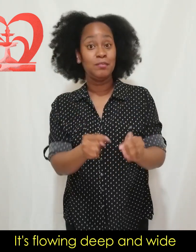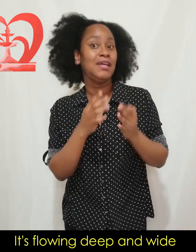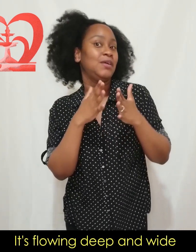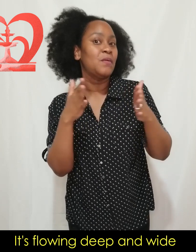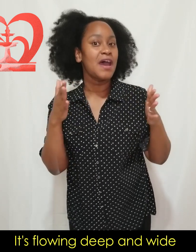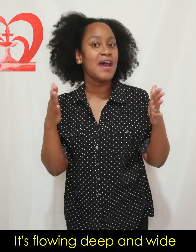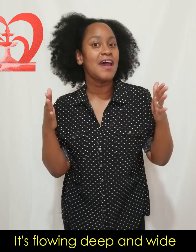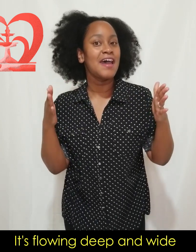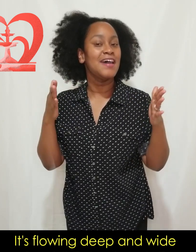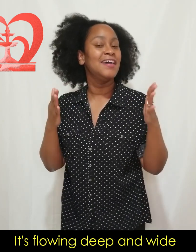and wide.